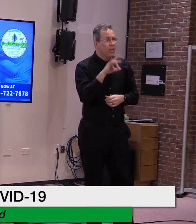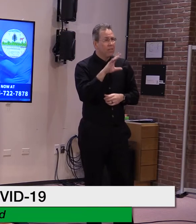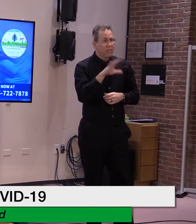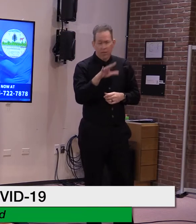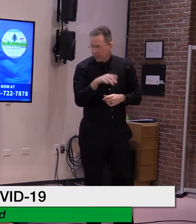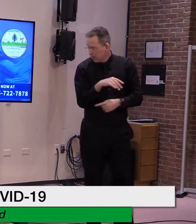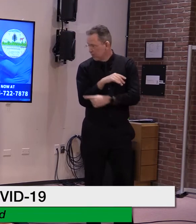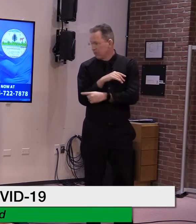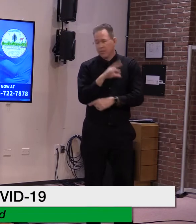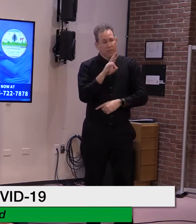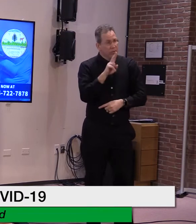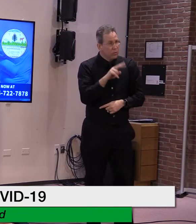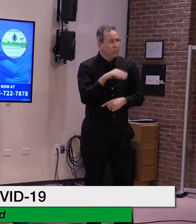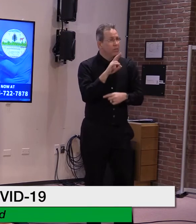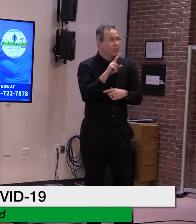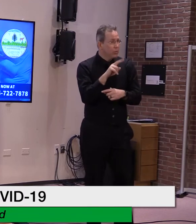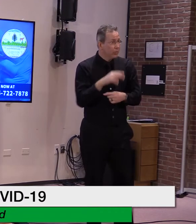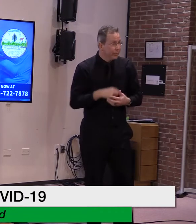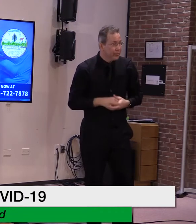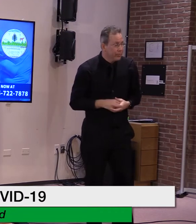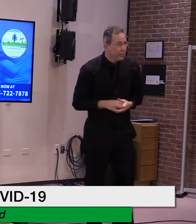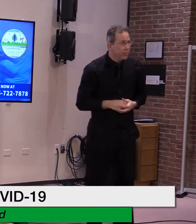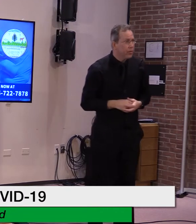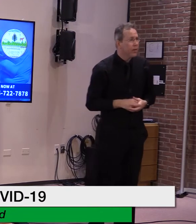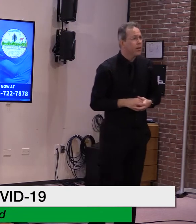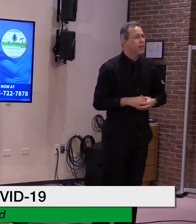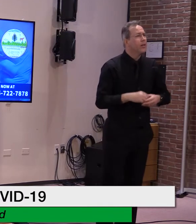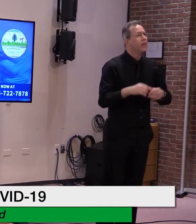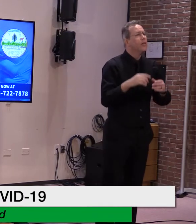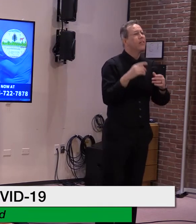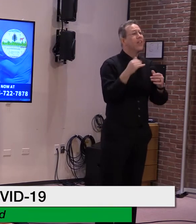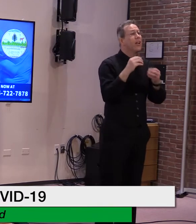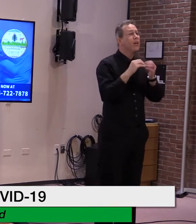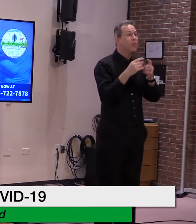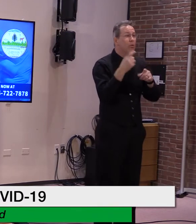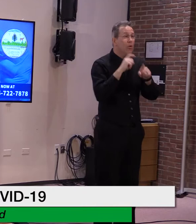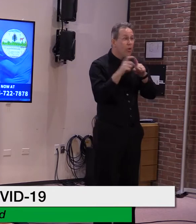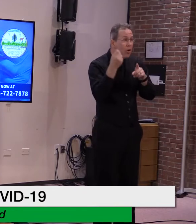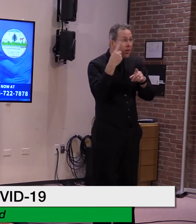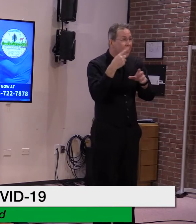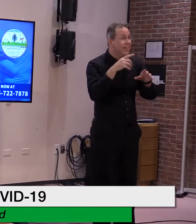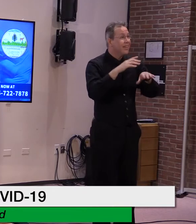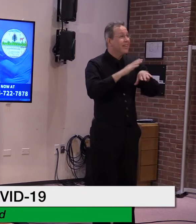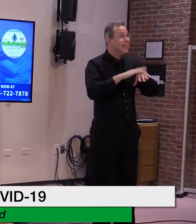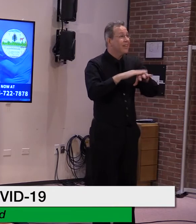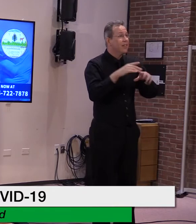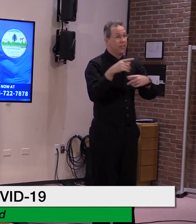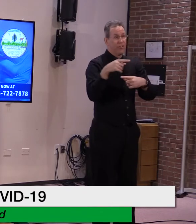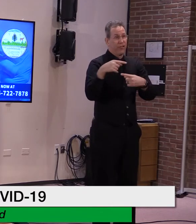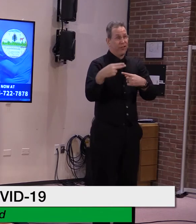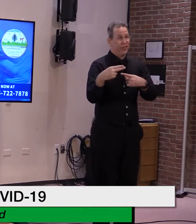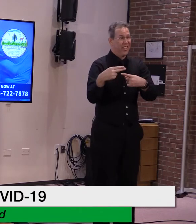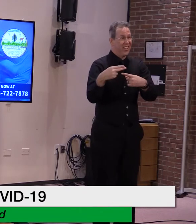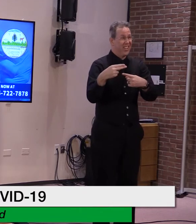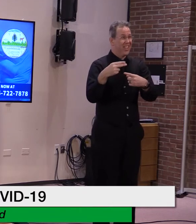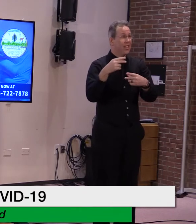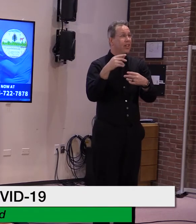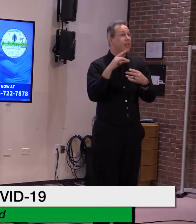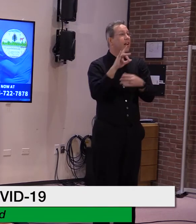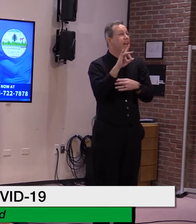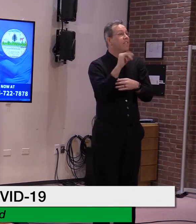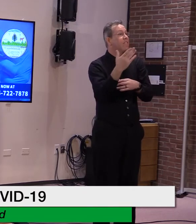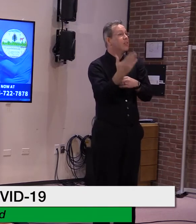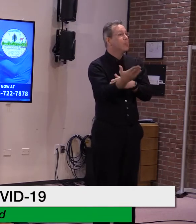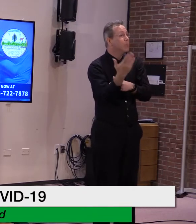-7878. Again, at 815 on Thursday, those 16 and above with high risk